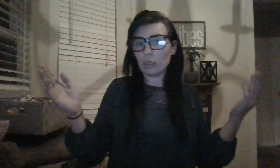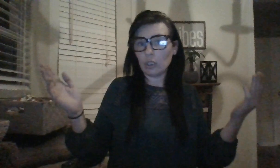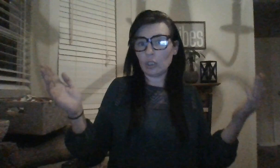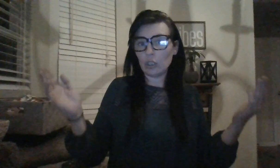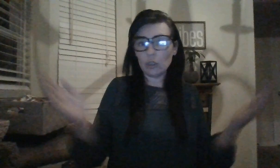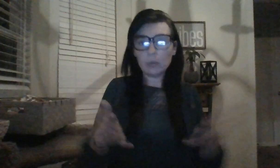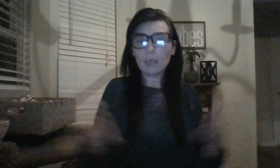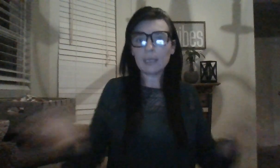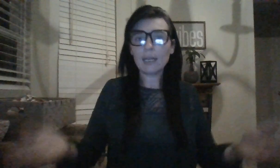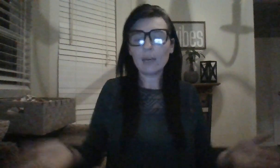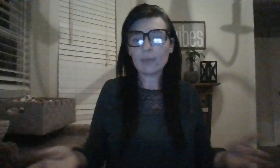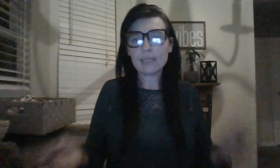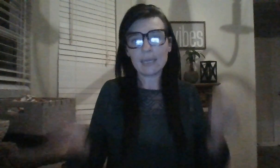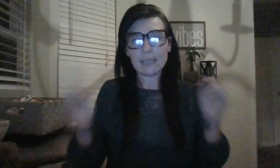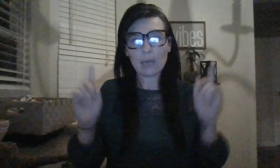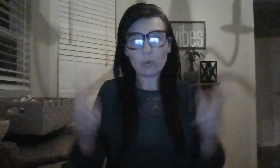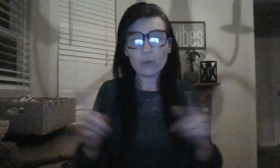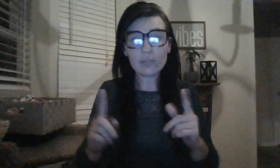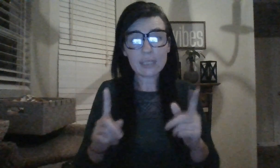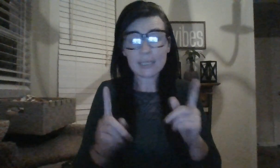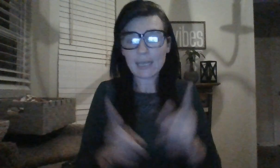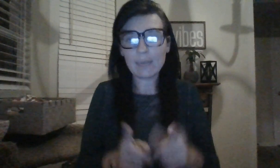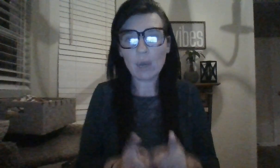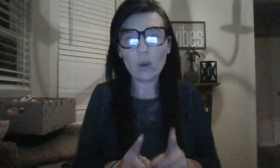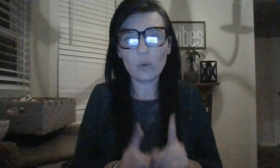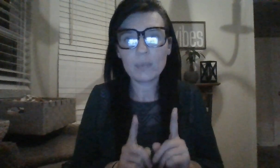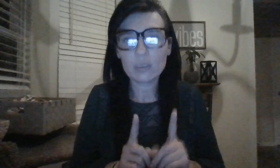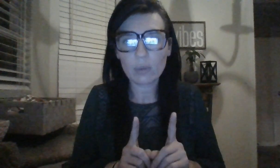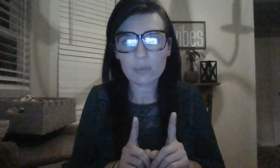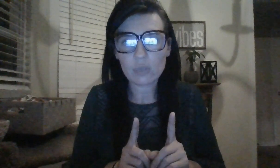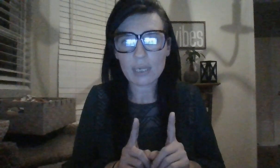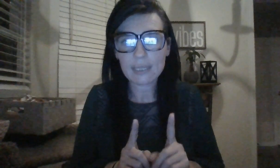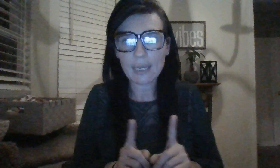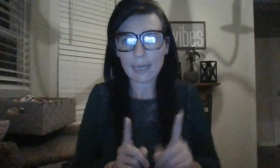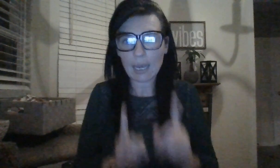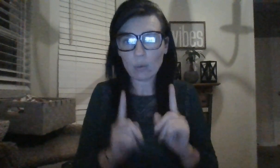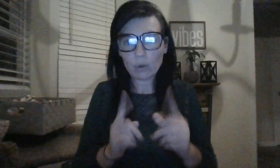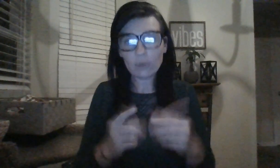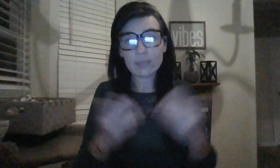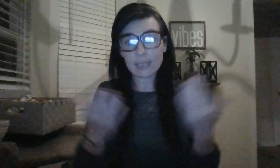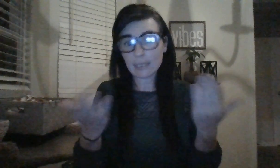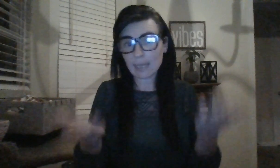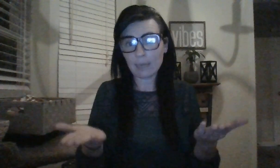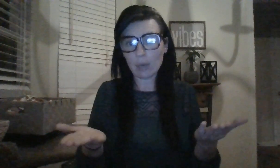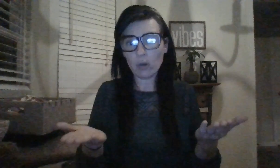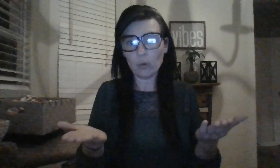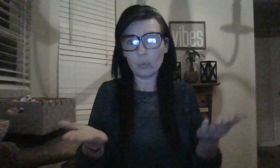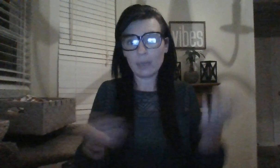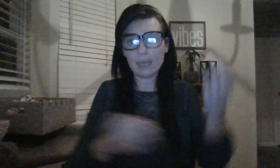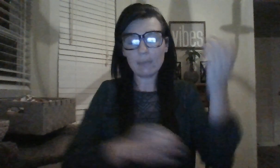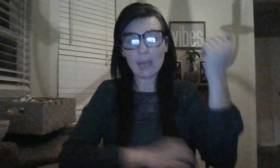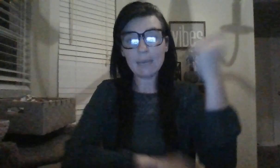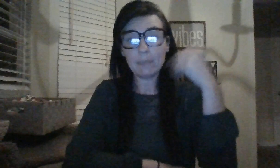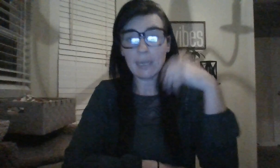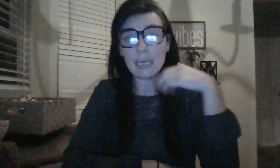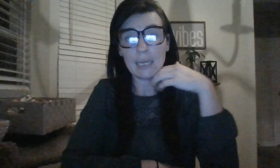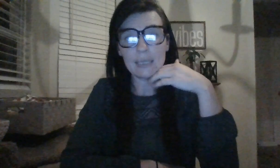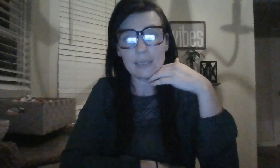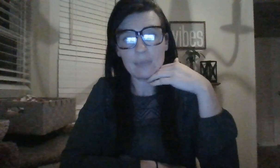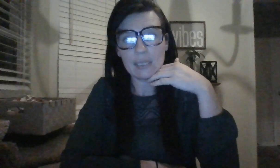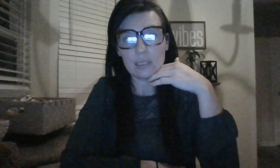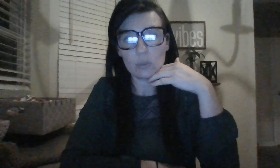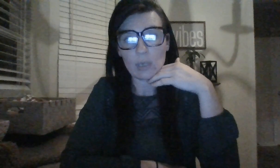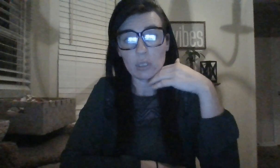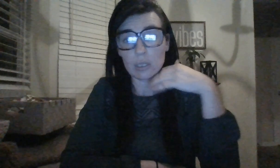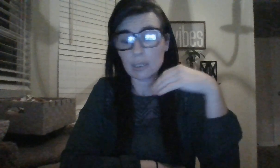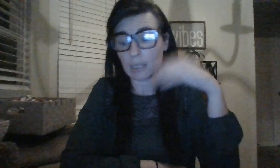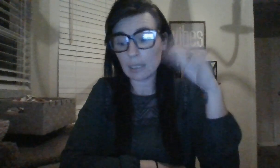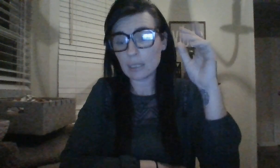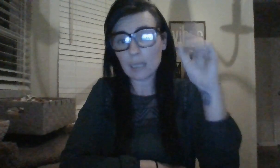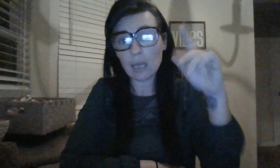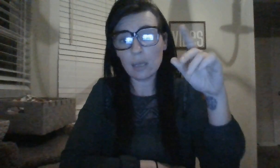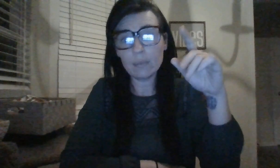So you plug it in how it resonates. I wonder if it's the same home is what I'm trying to say. I wonder if it's the same home. It might be in some of these situations. In some,